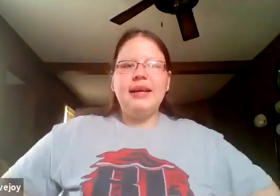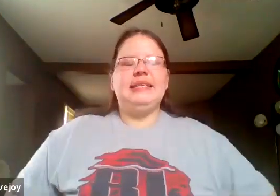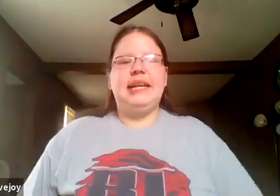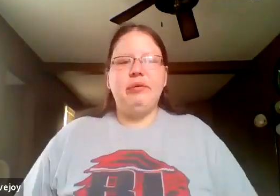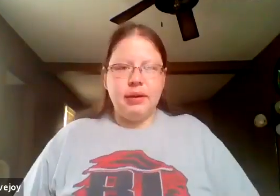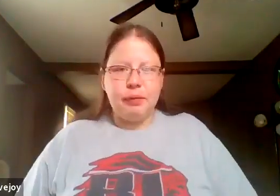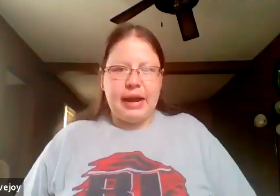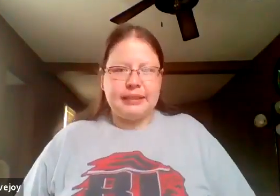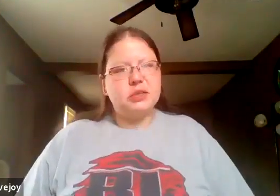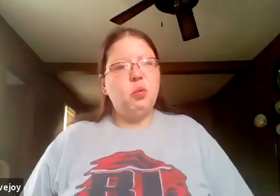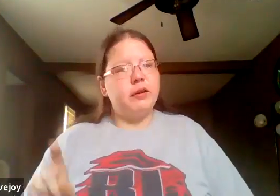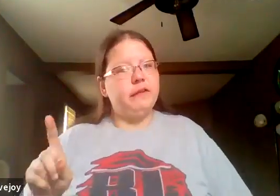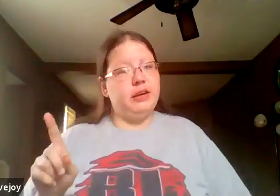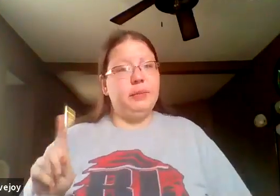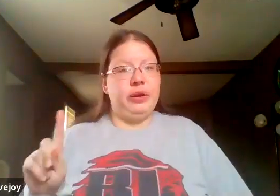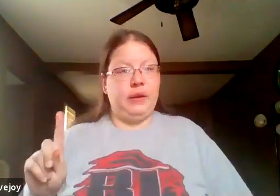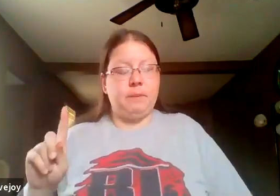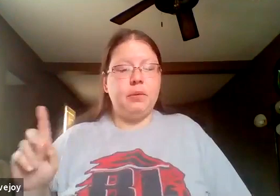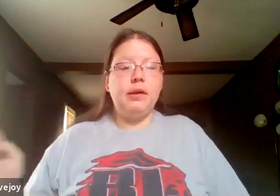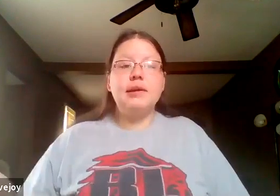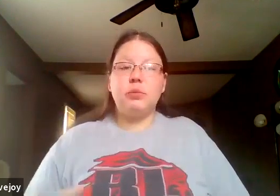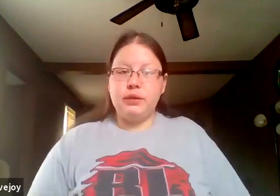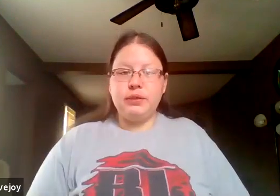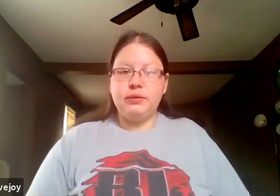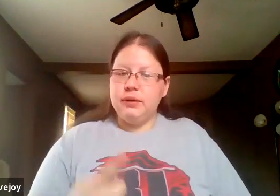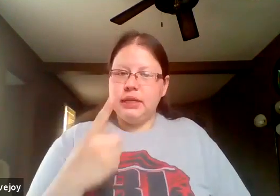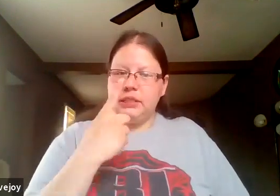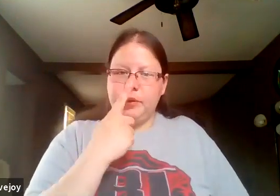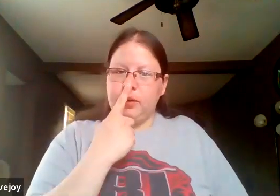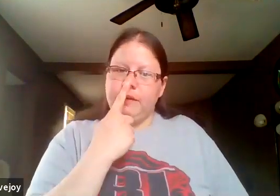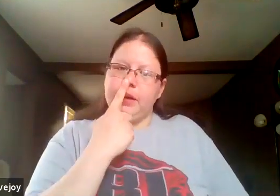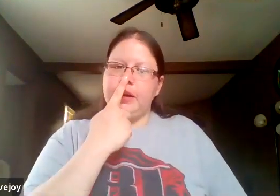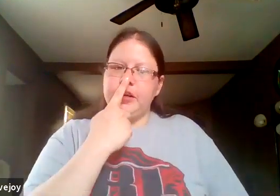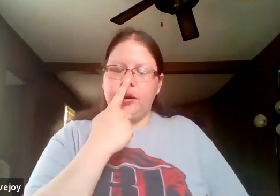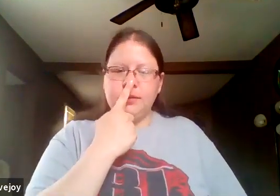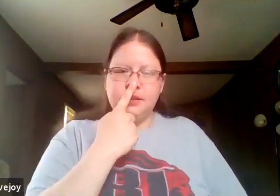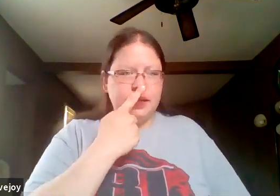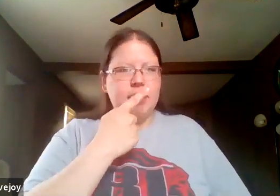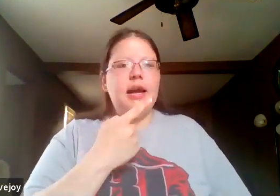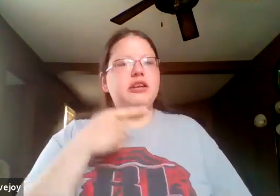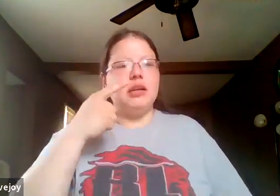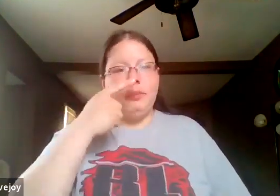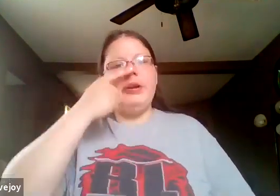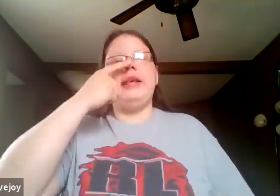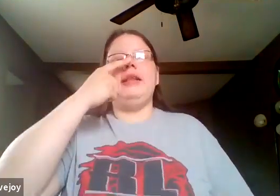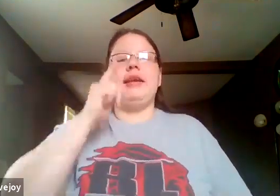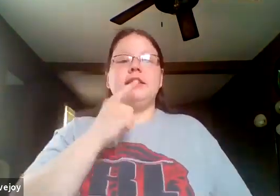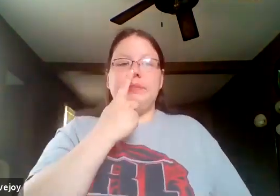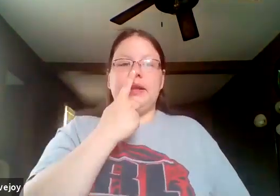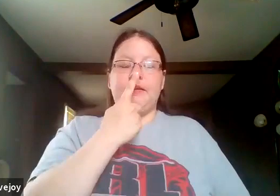Today we're going to practice one finger breathing. So what you do is you put one finger on your nose and you're going to breathe in like you're smelling